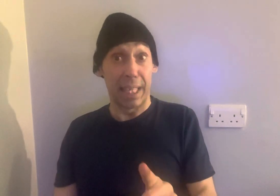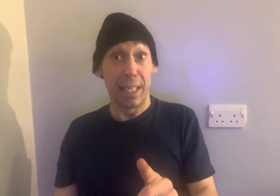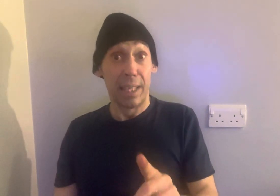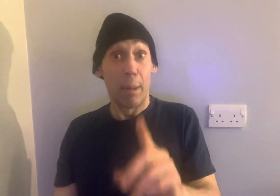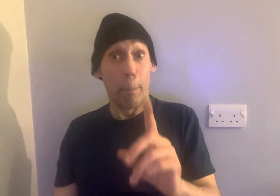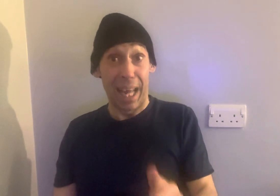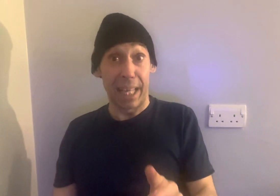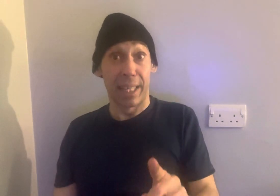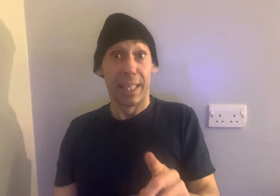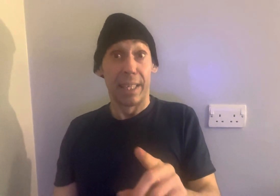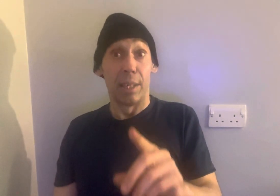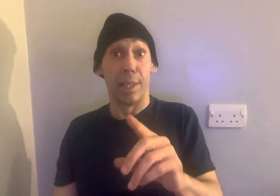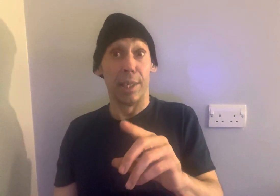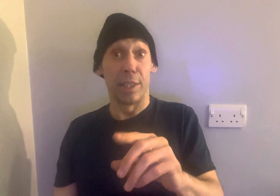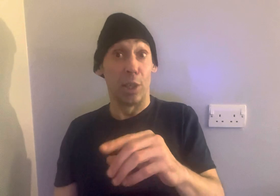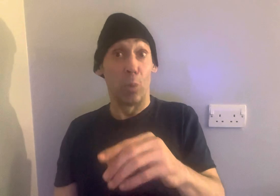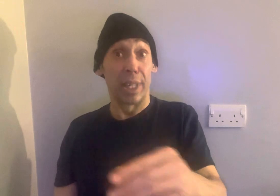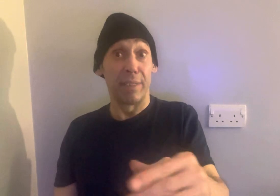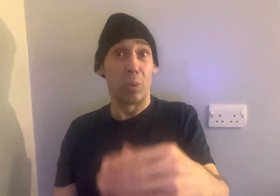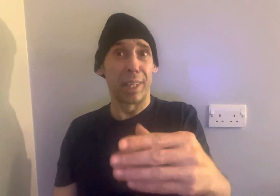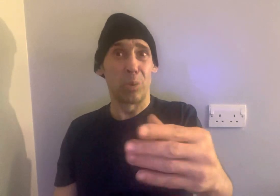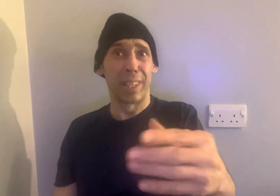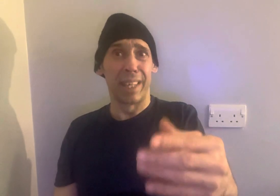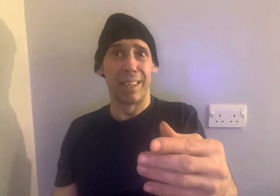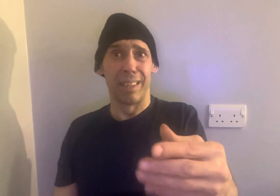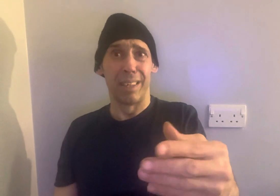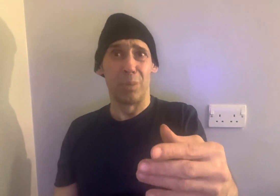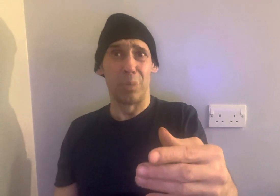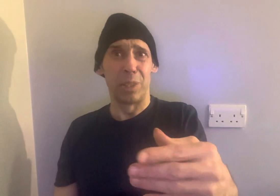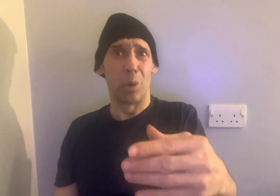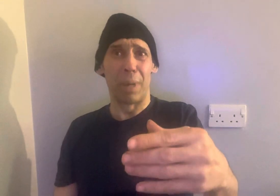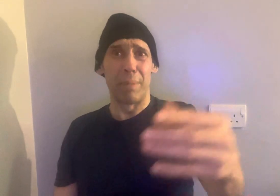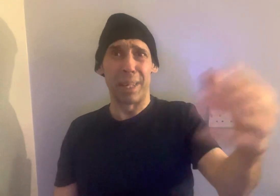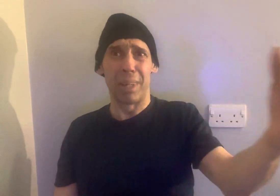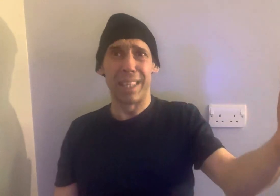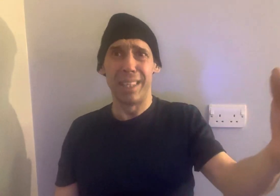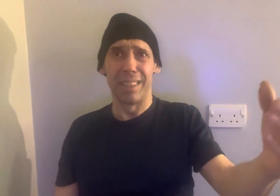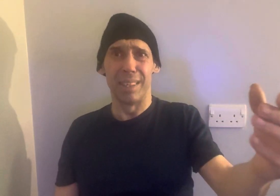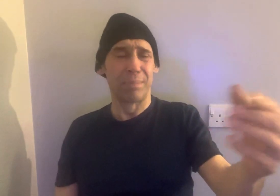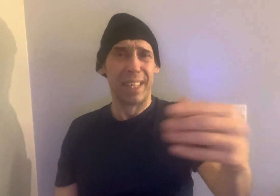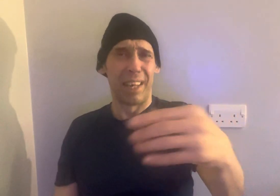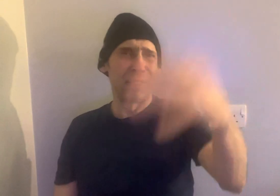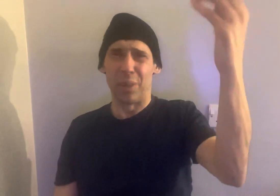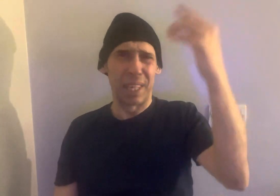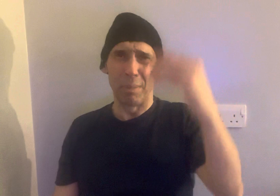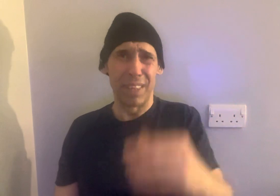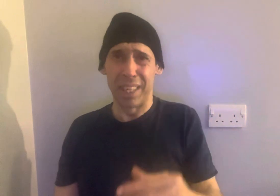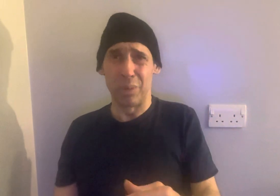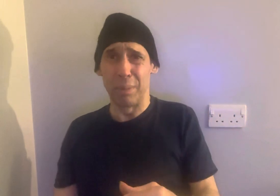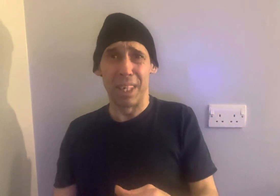back, you know, what they give you, what are they called again? When you got to pay back the money. I forgot the name of it anyway, but